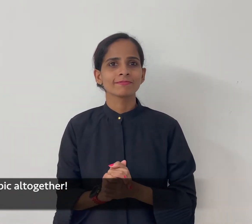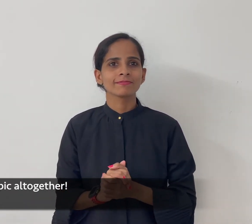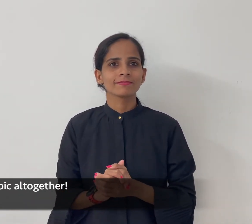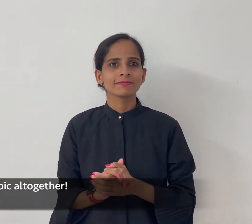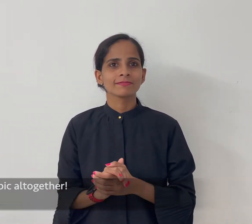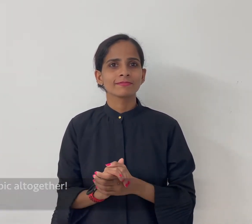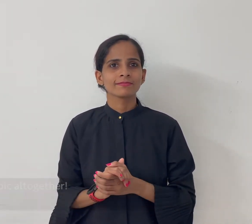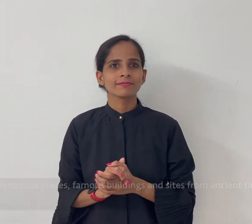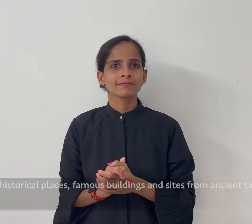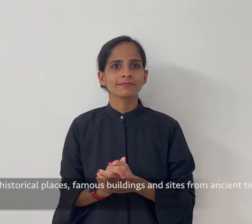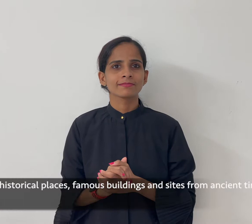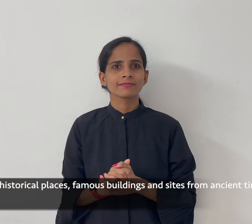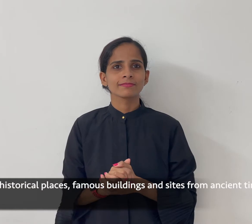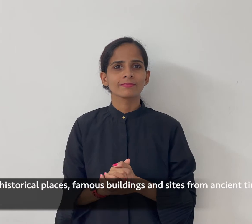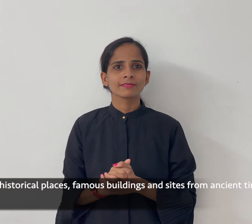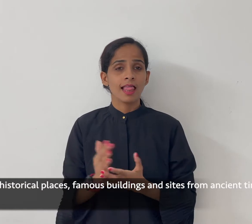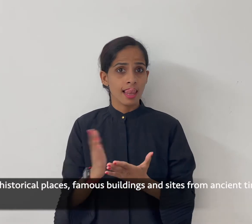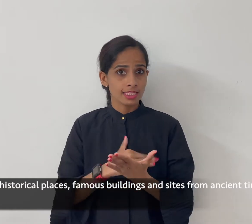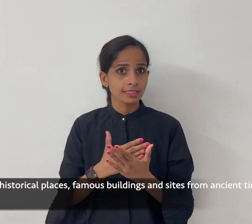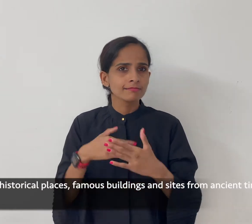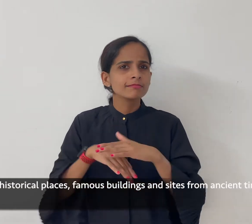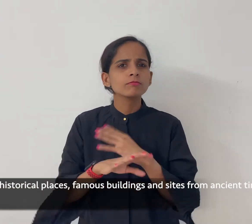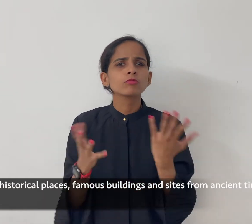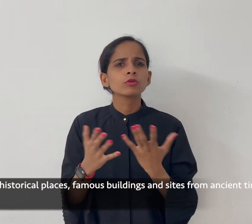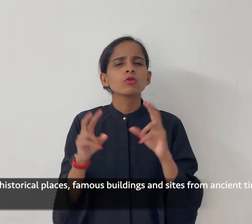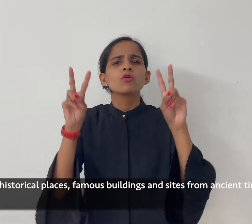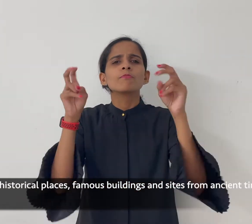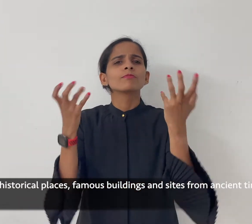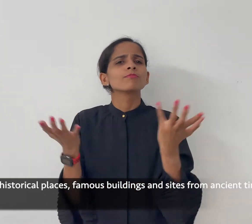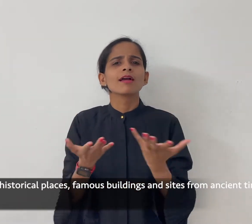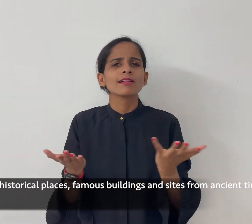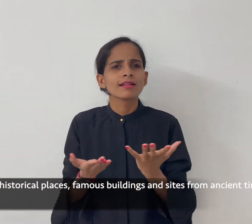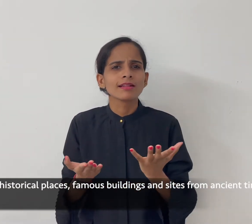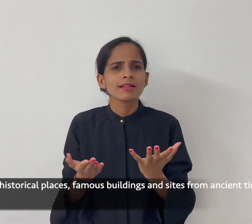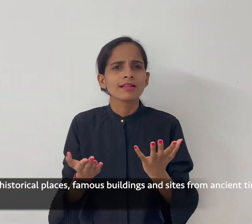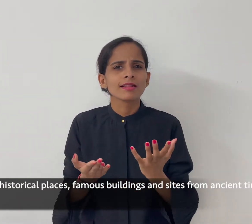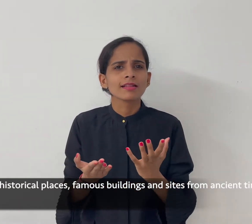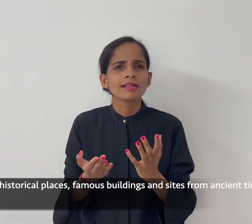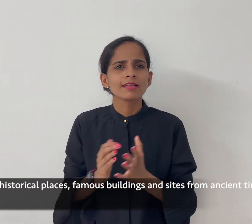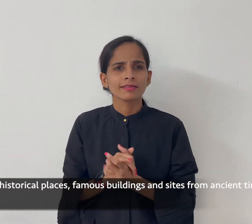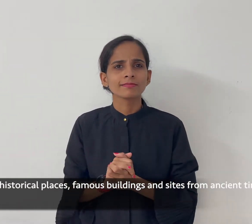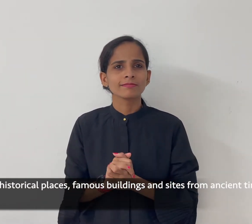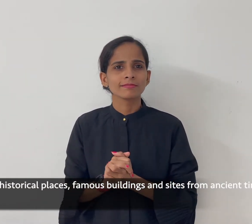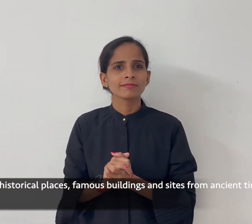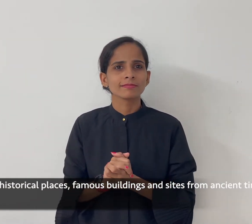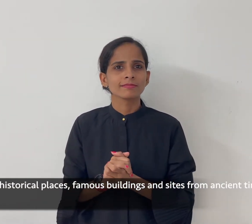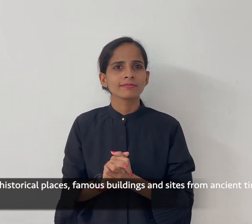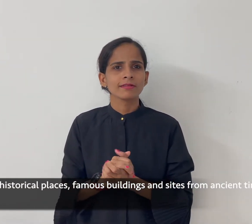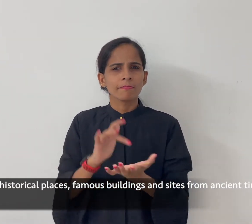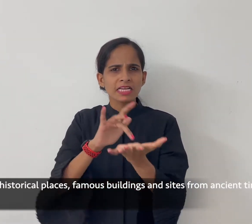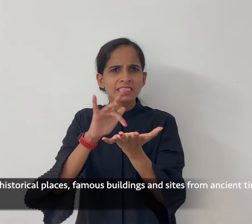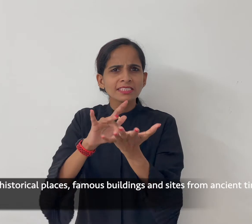This lesson is on the historical